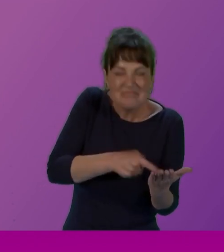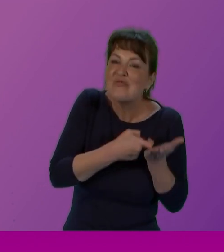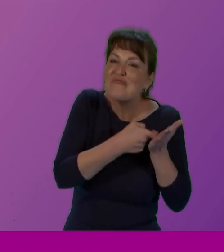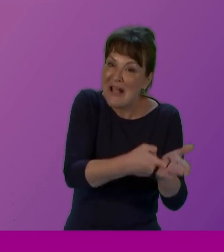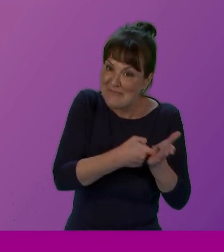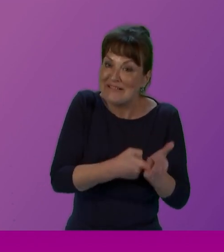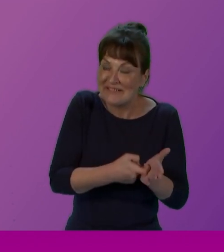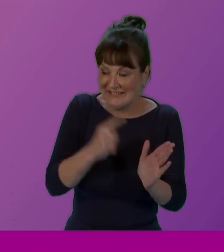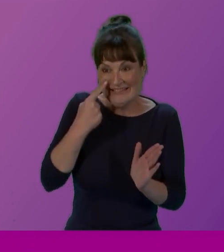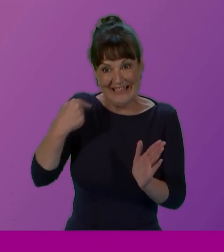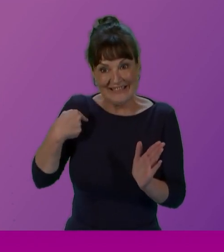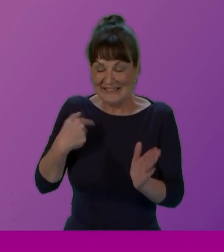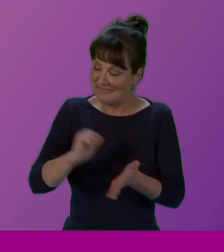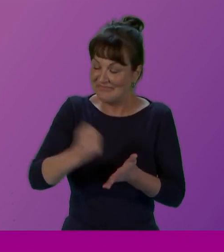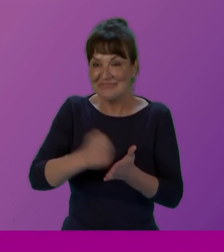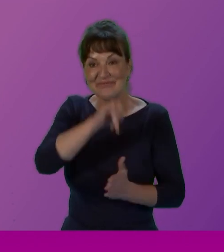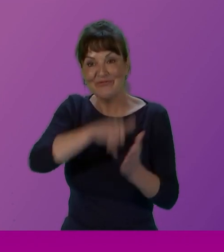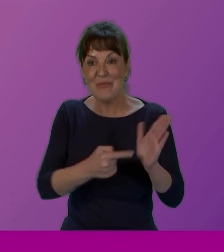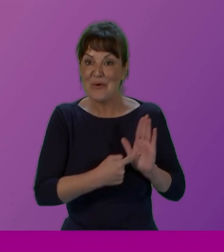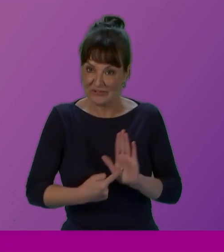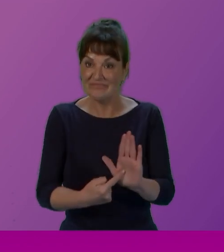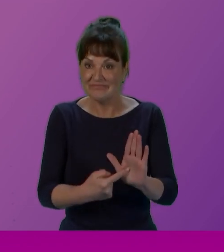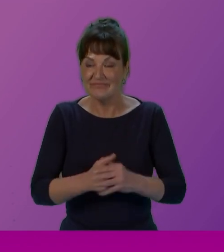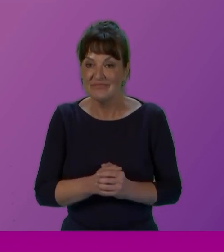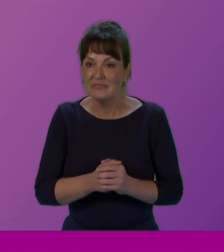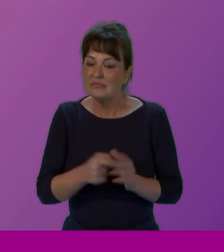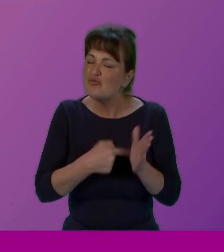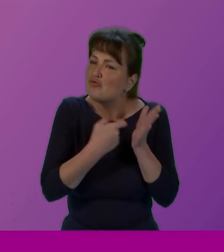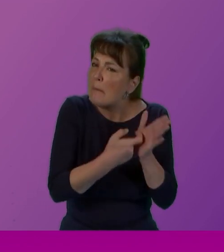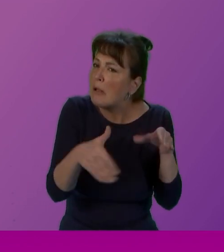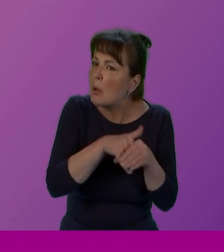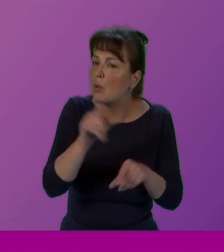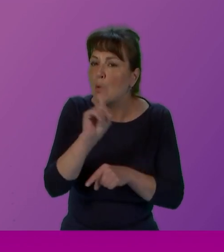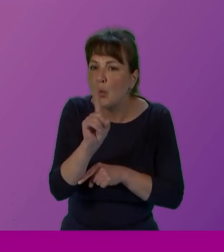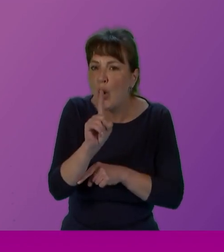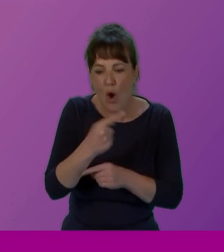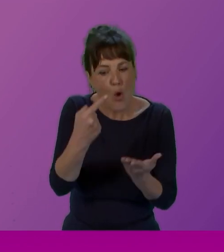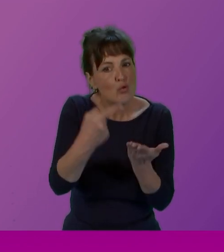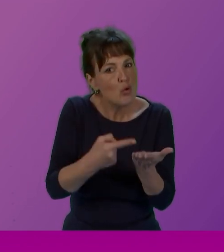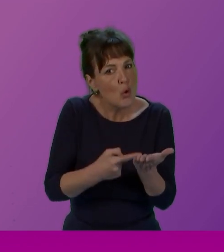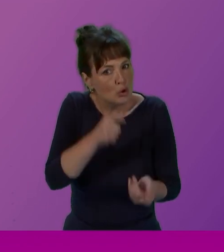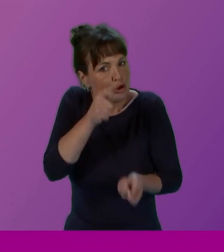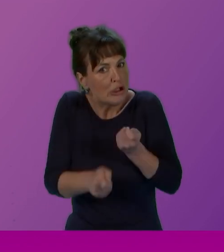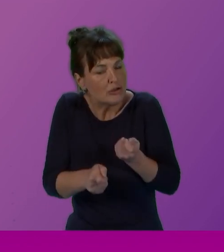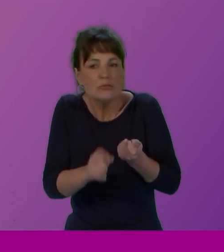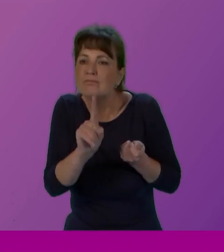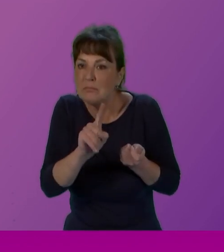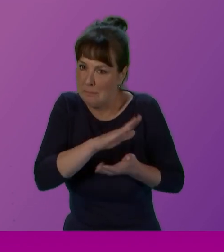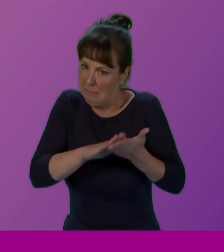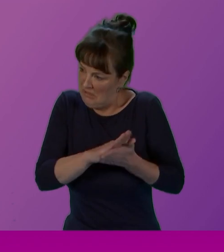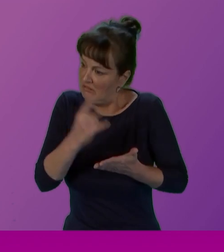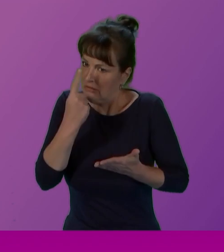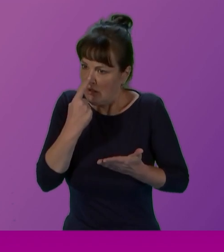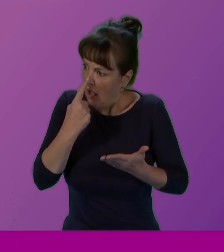we published our report, and it includes recommendations such as rule changes to help bring about more equal